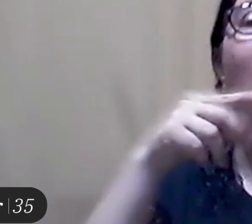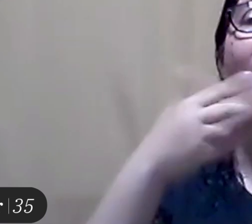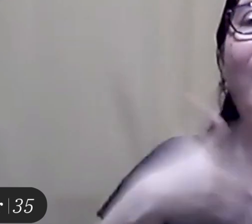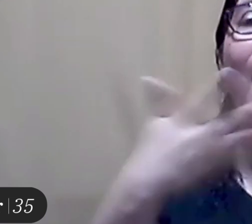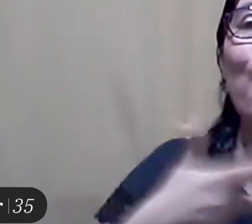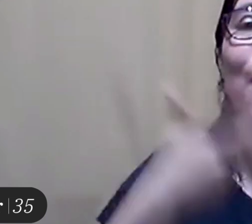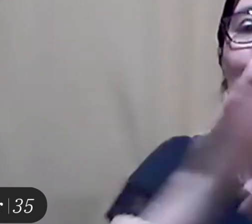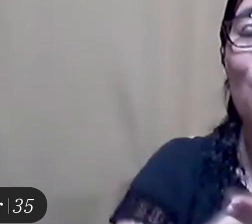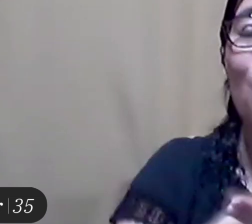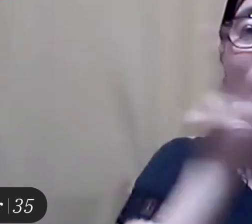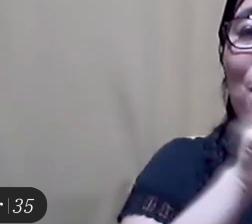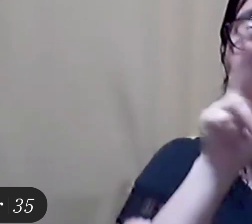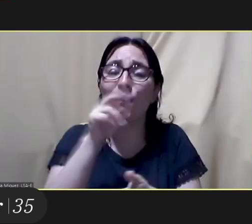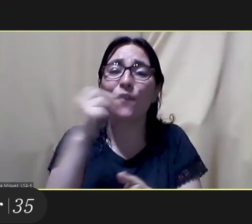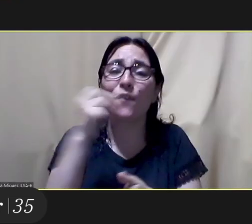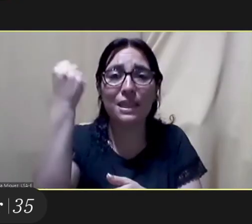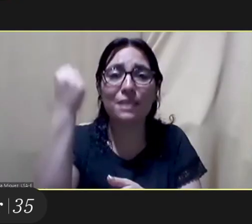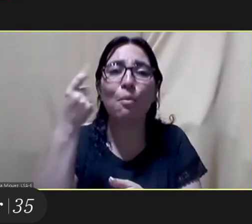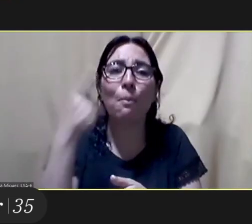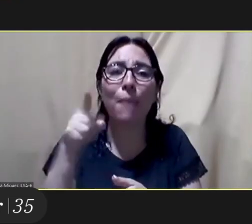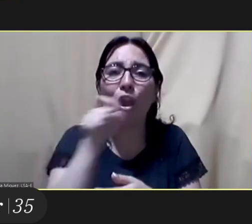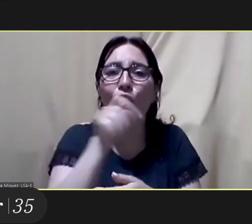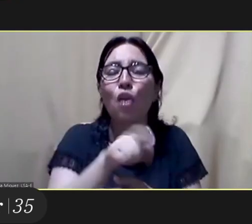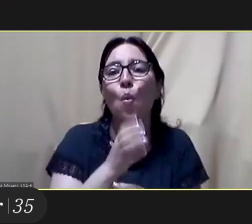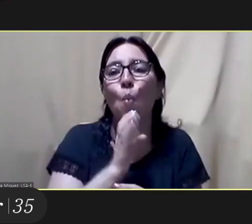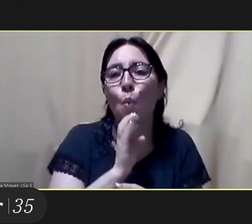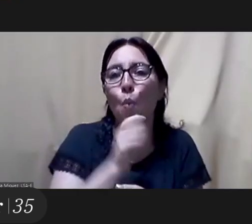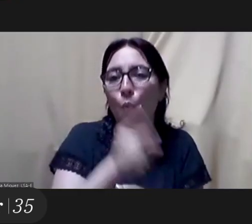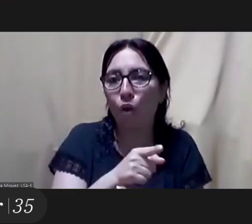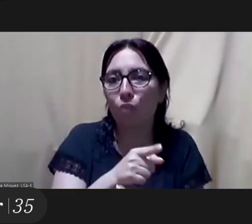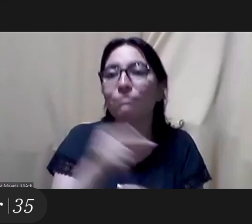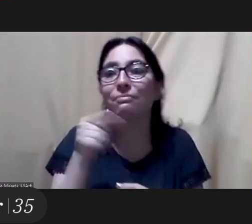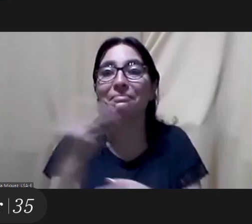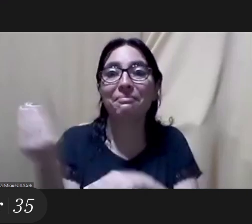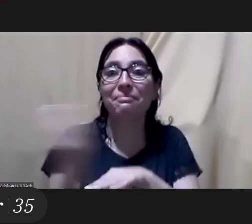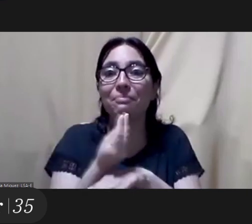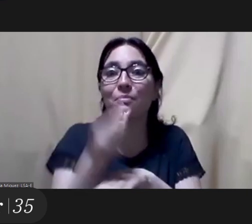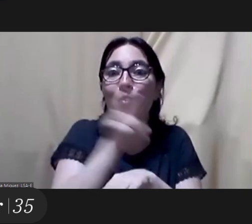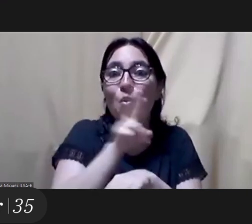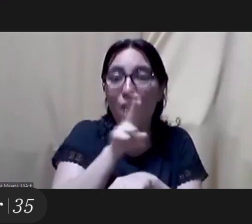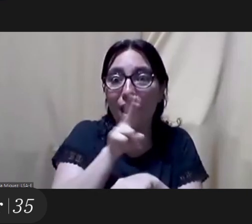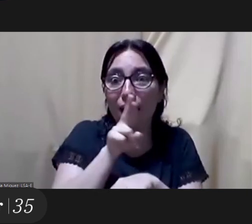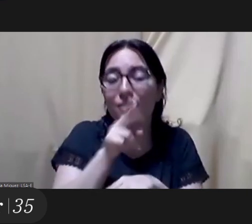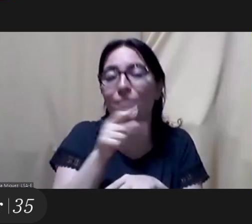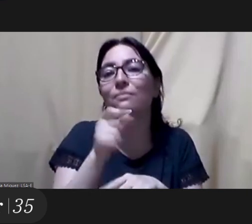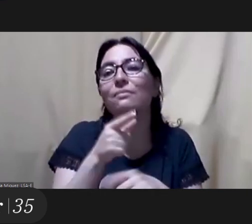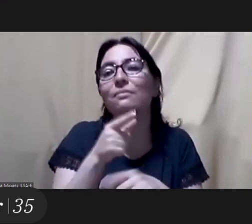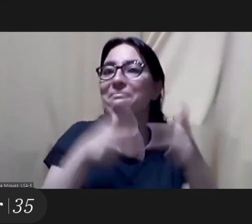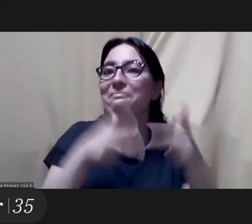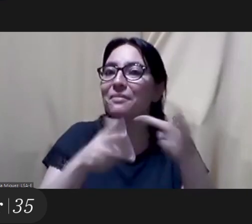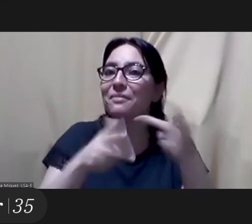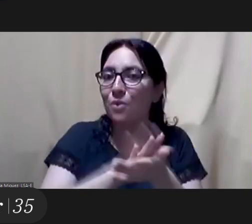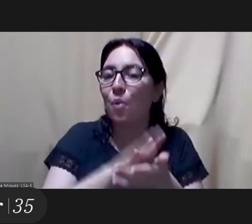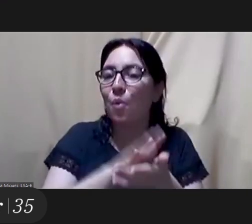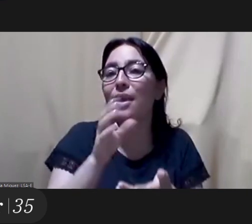and feminism just to speak about feminism from a humorous perspective and we were doing different